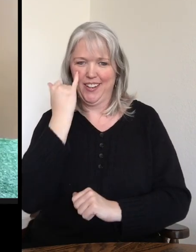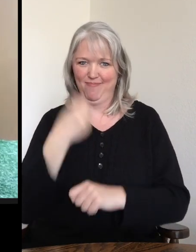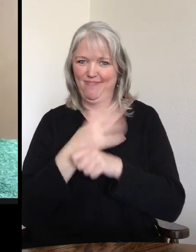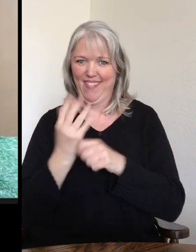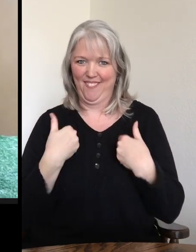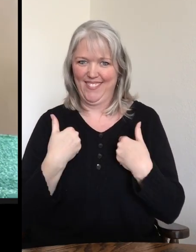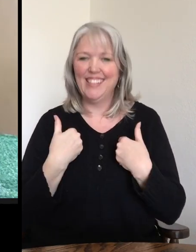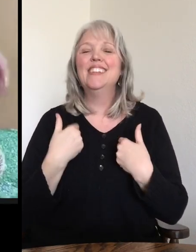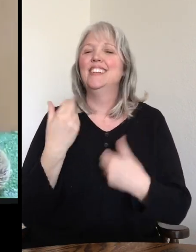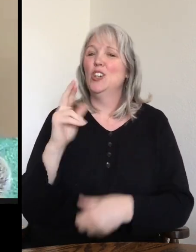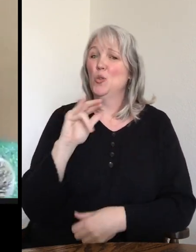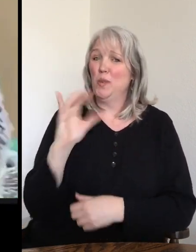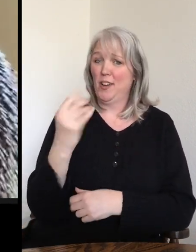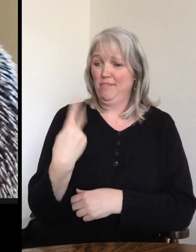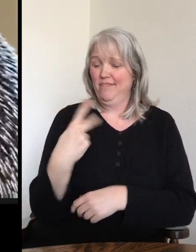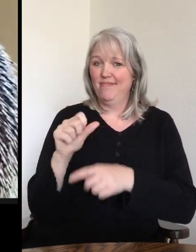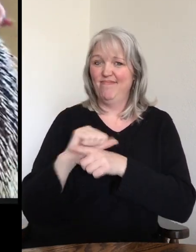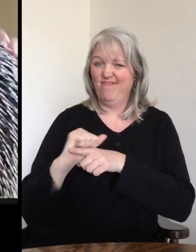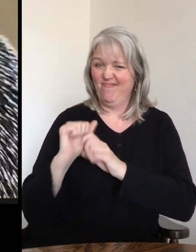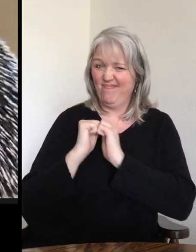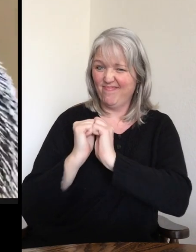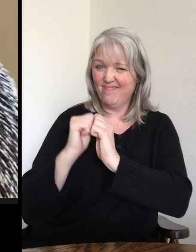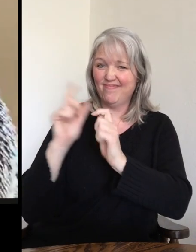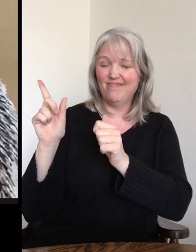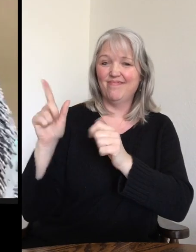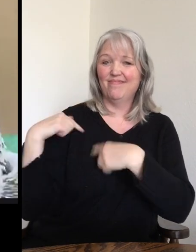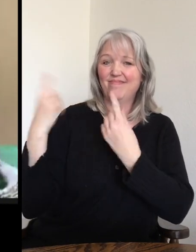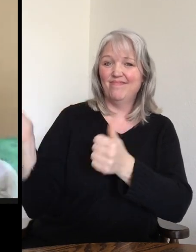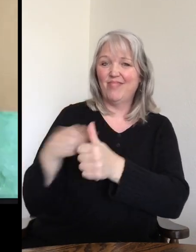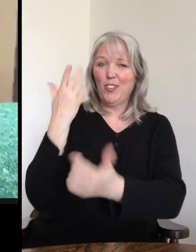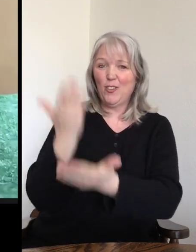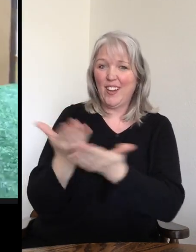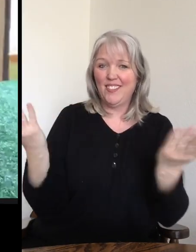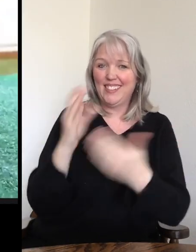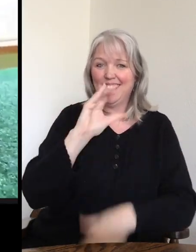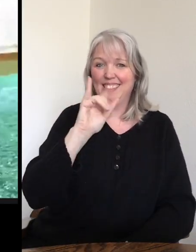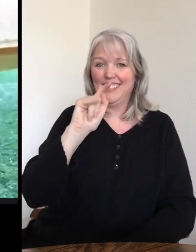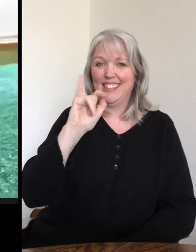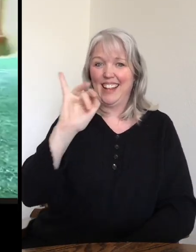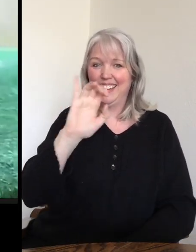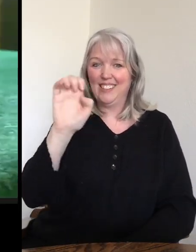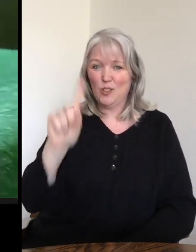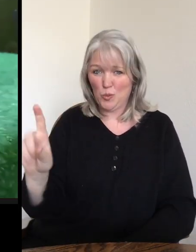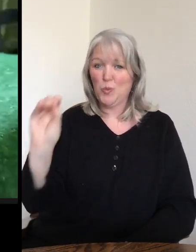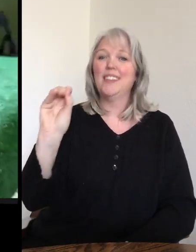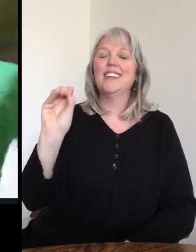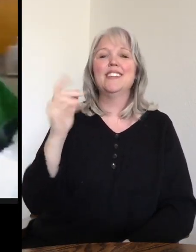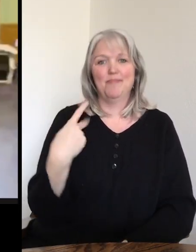Rico and I have been working together since he first came to the Cincinnati Zoo and Botanical Garden. And so we have a lot of trust built up between the two